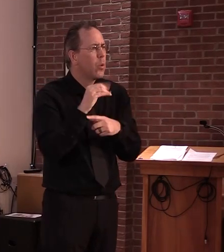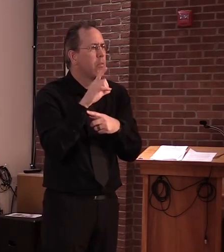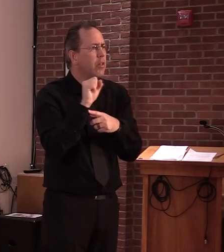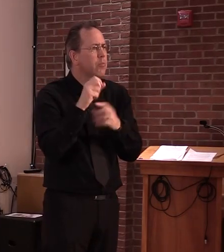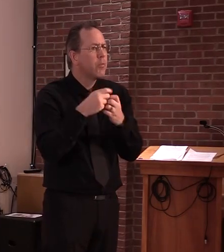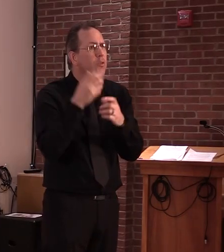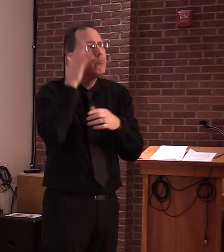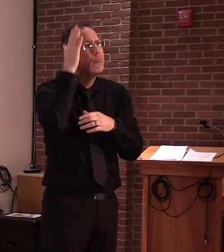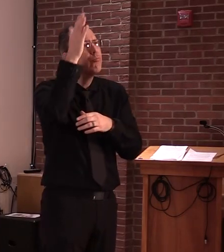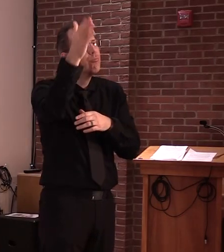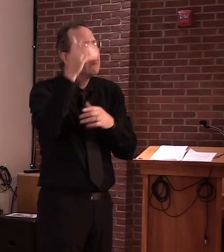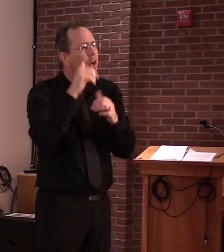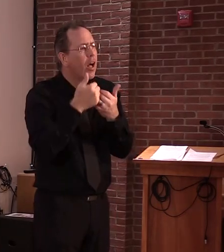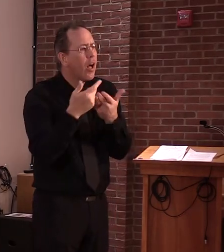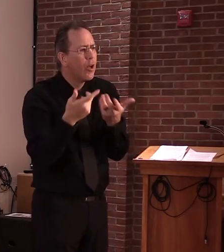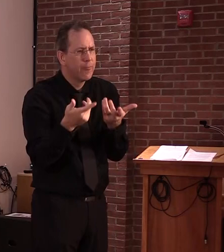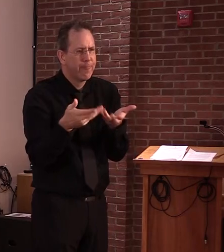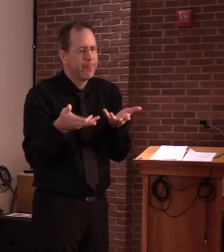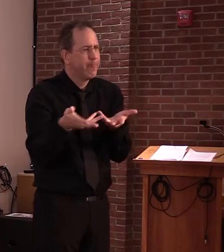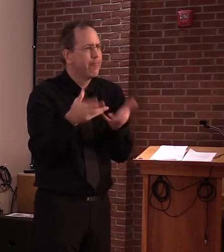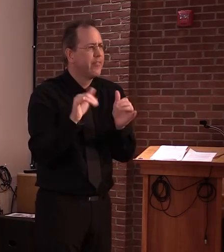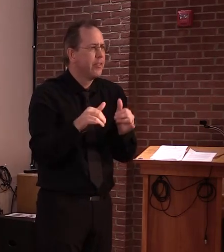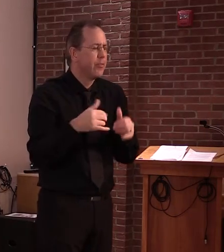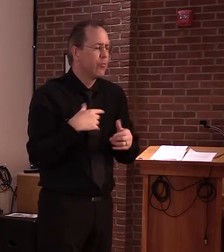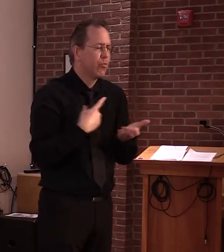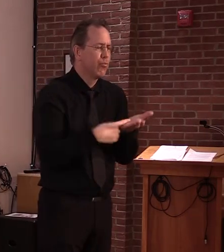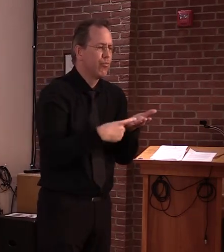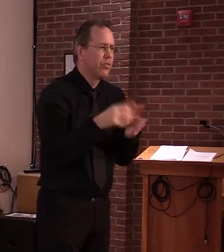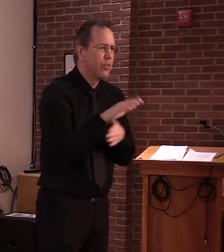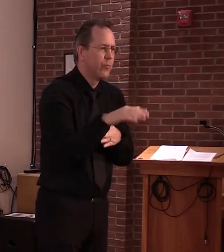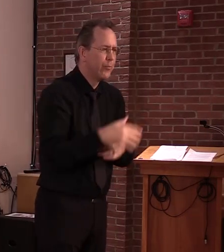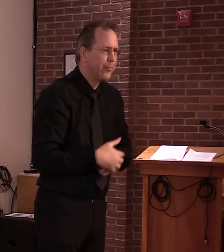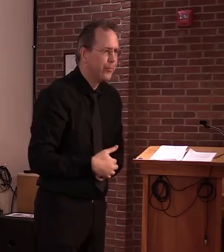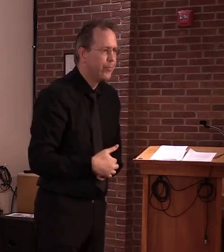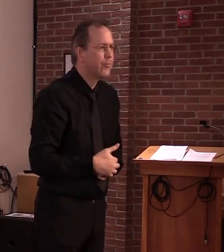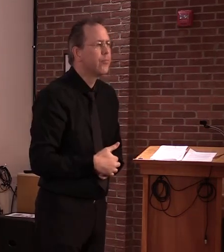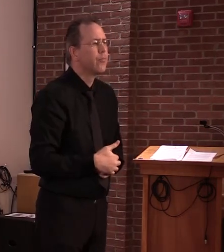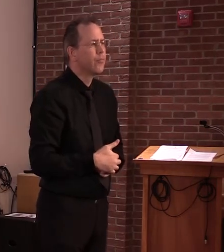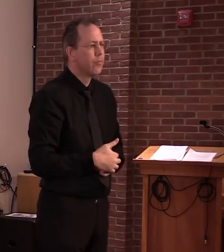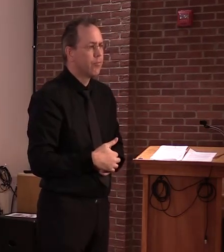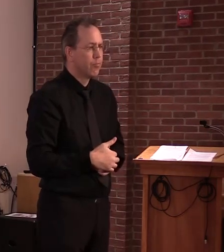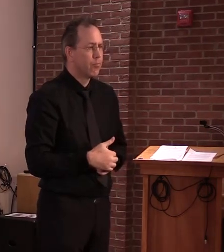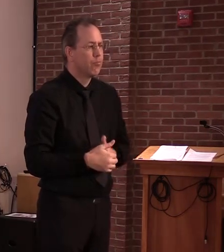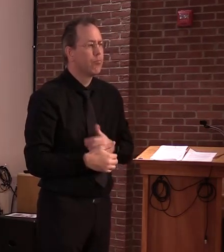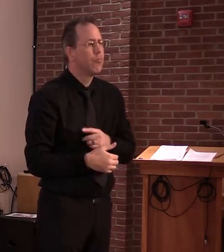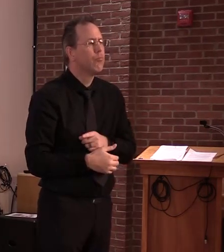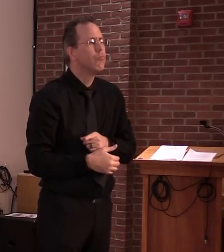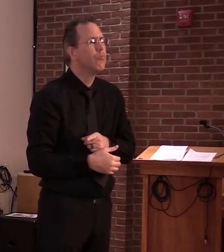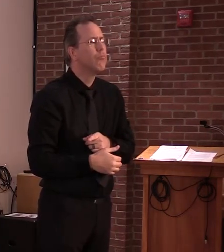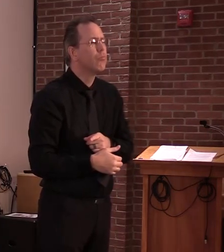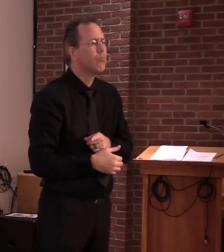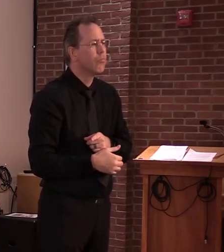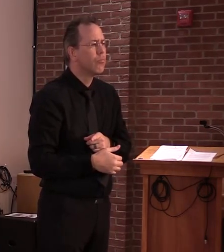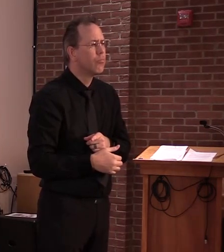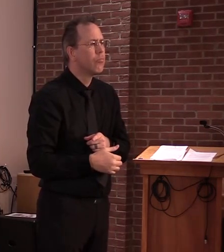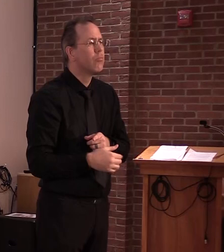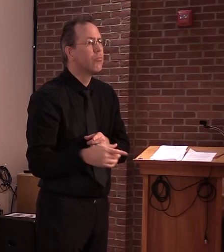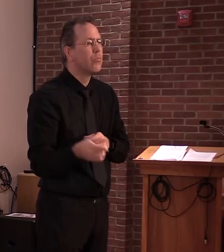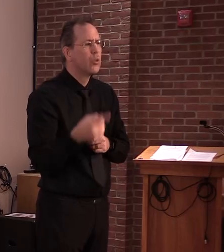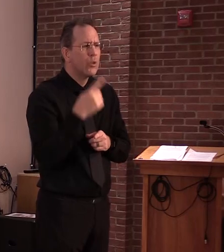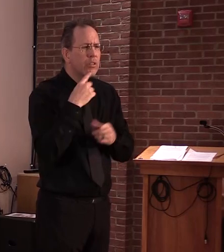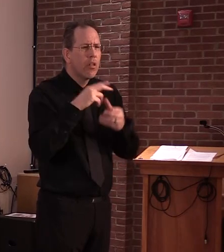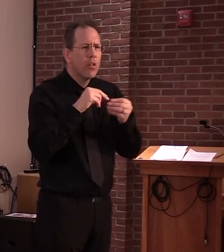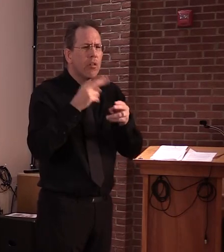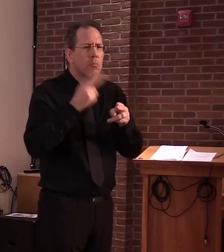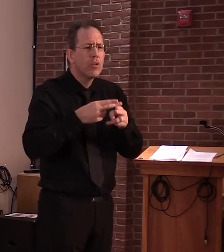address homelessness here in Vermont. And when you say short term, we talking about two weeks or two months or what, what, what do